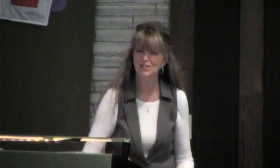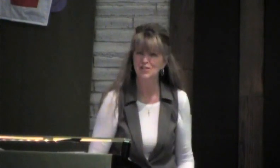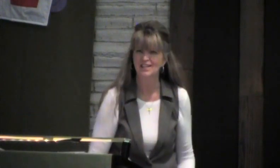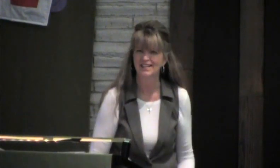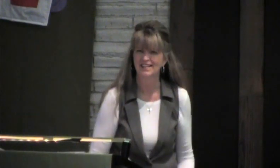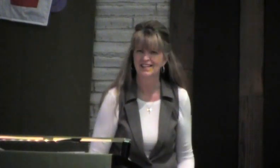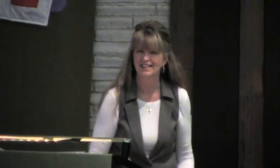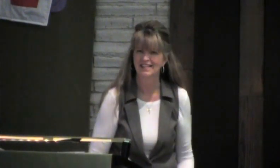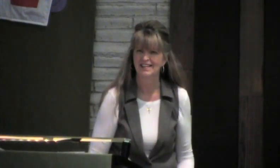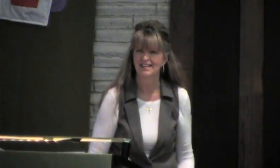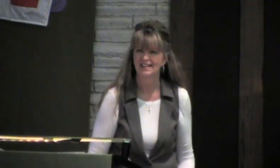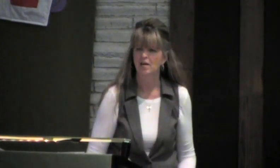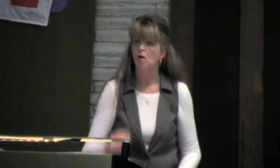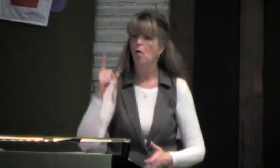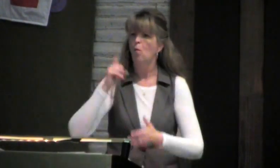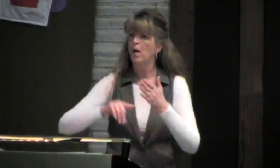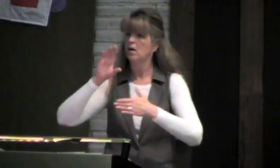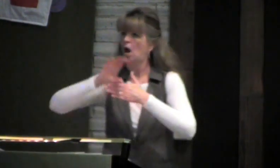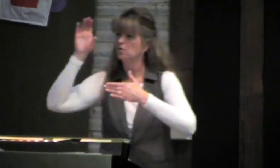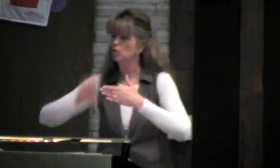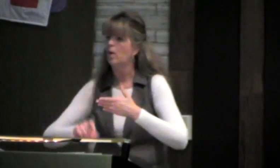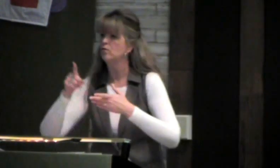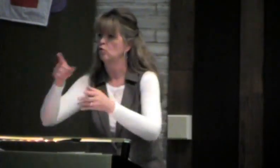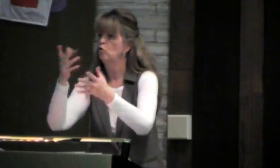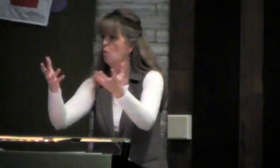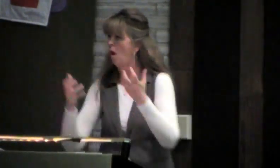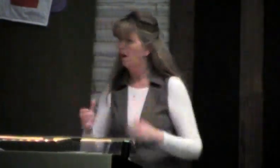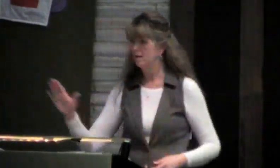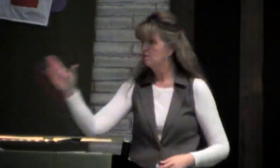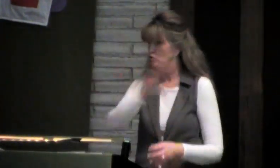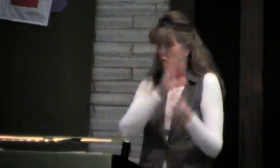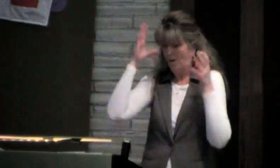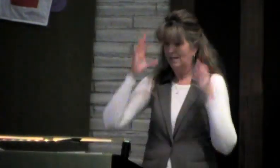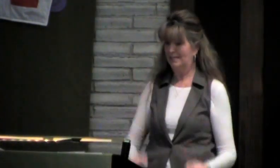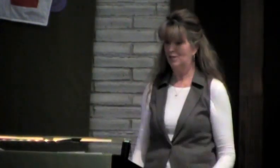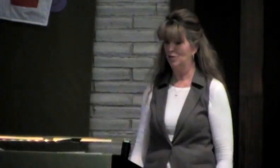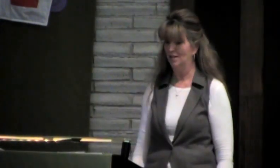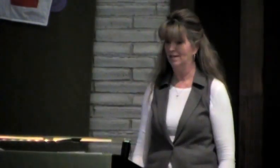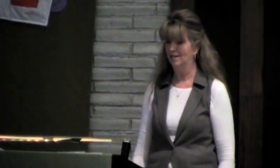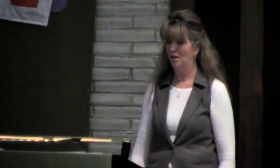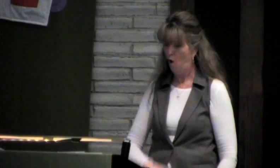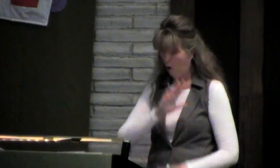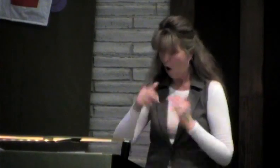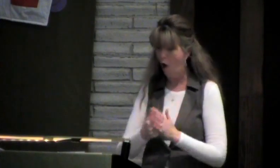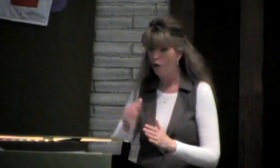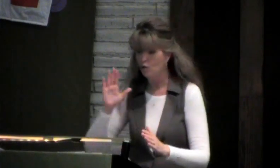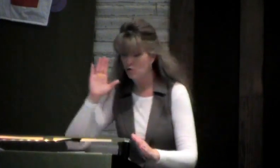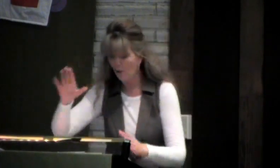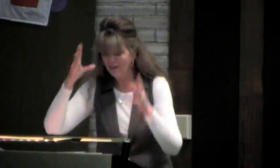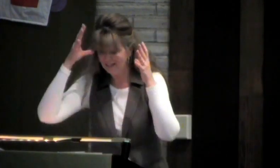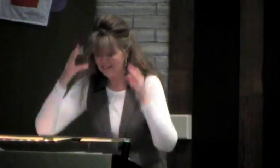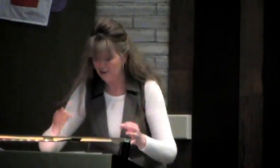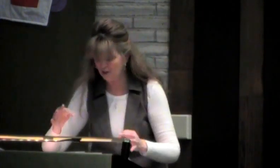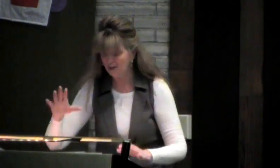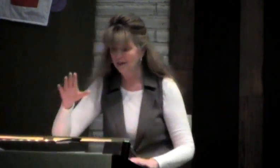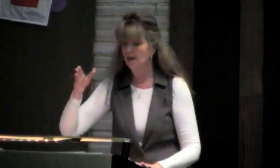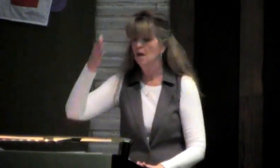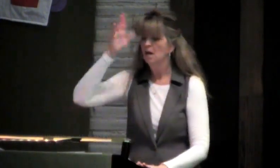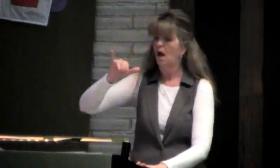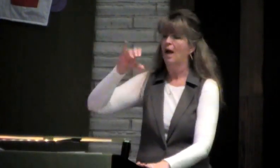them. It's our decision. Our decision determines which consequence we receive.